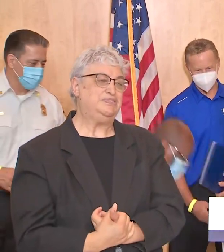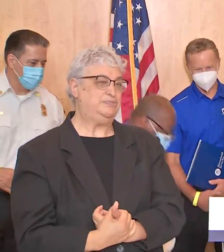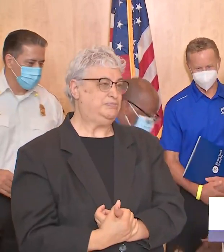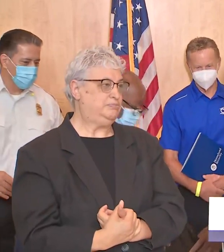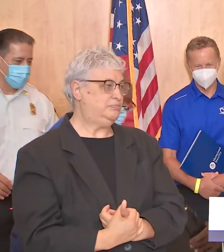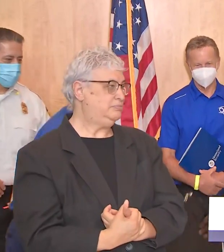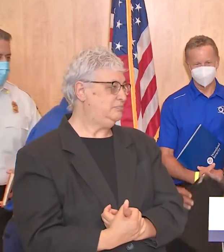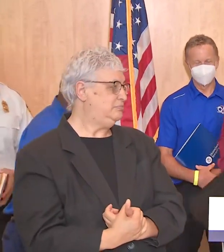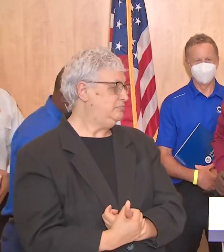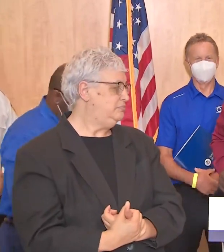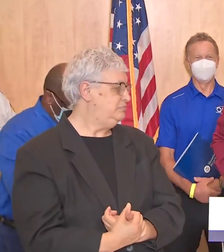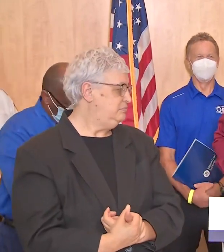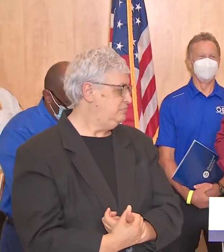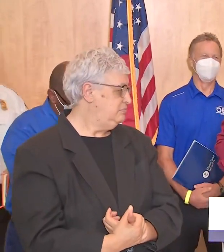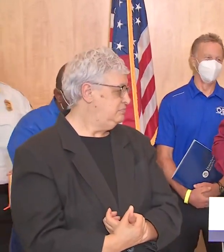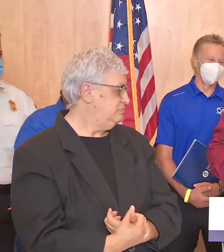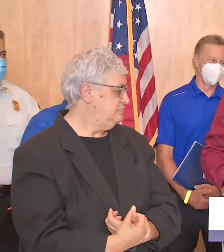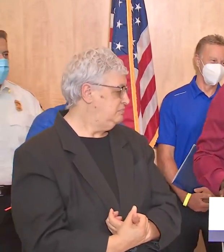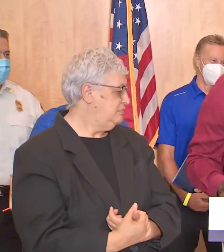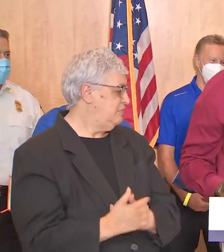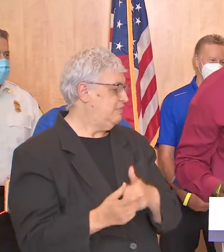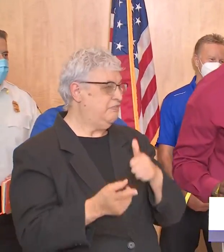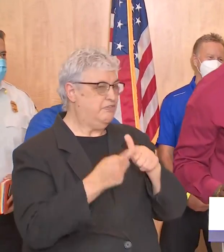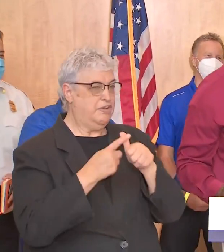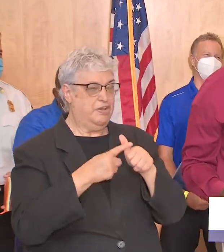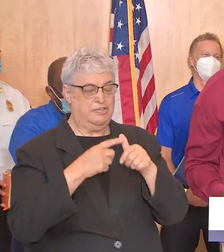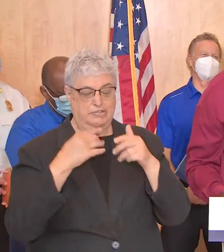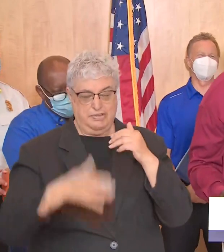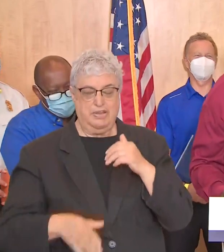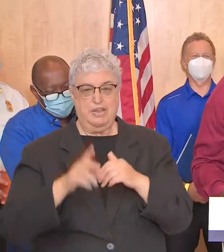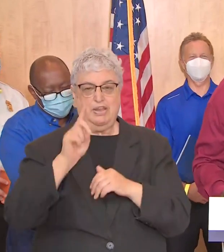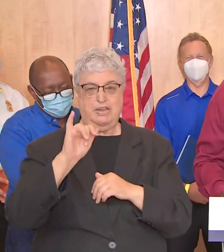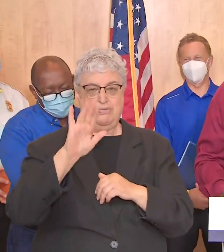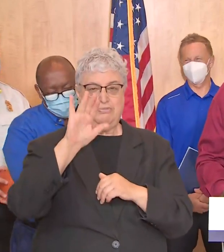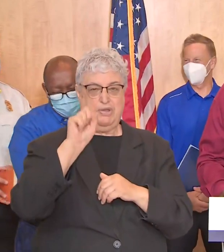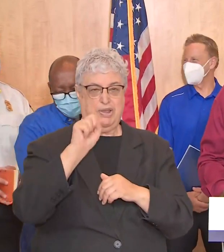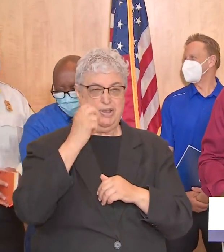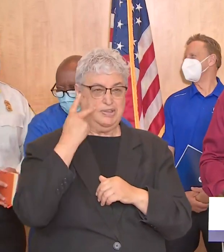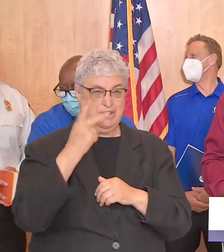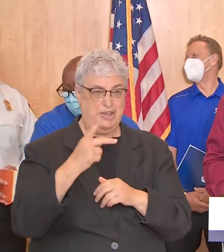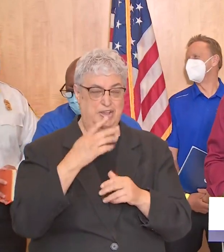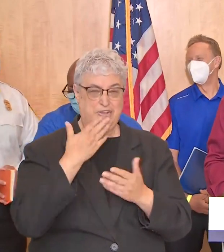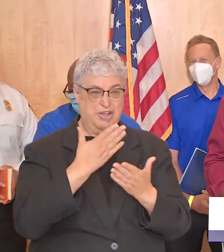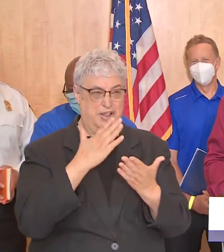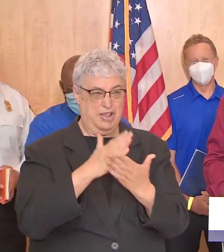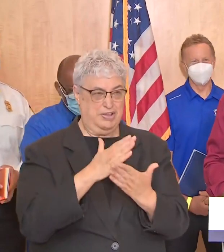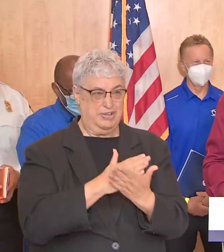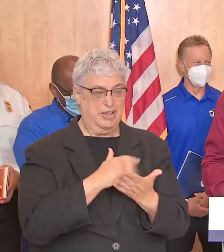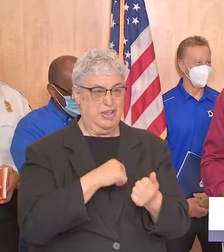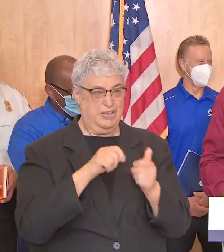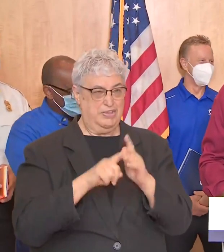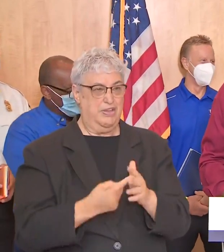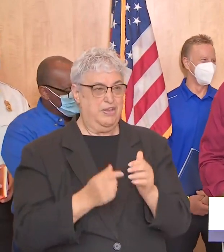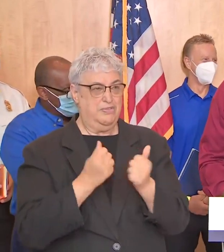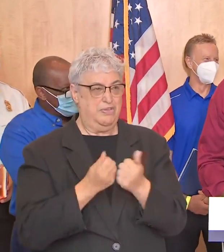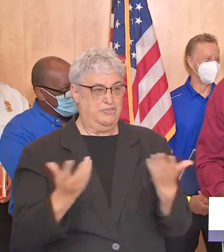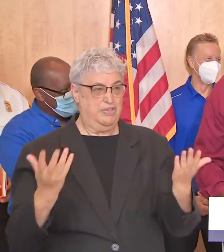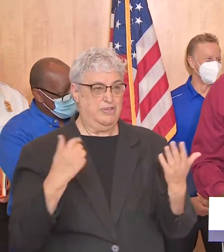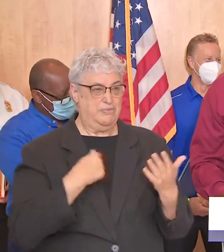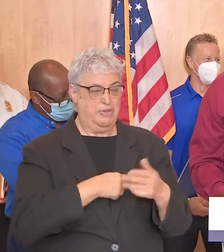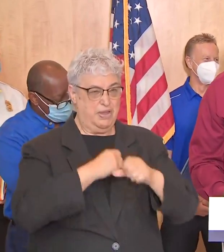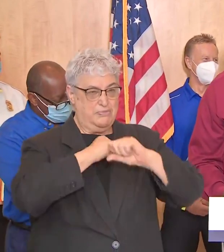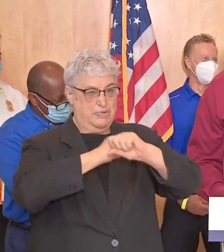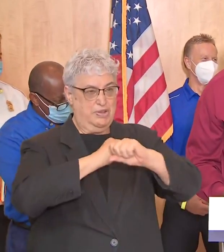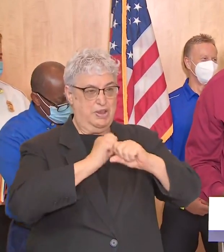you see that's the first loose debris and so that's a good lesson and it allows me to start off the first thing that we can do to